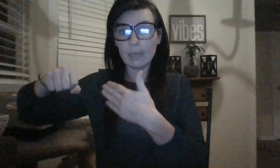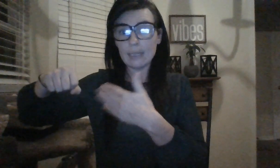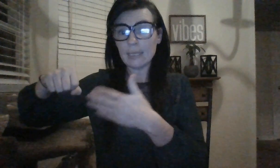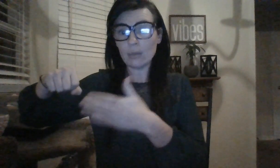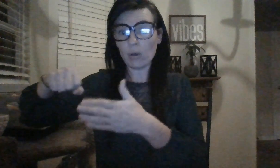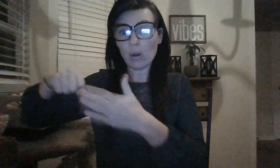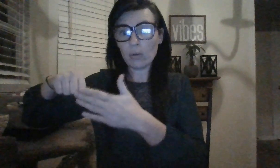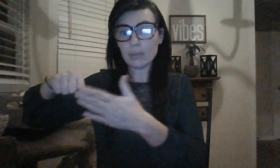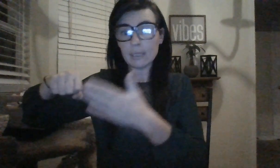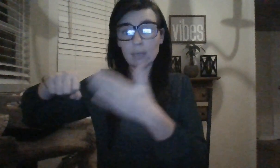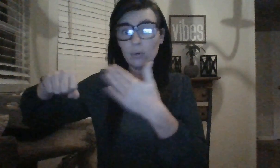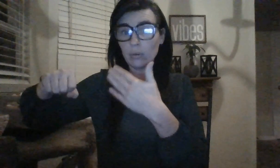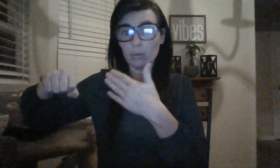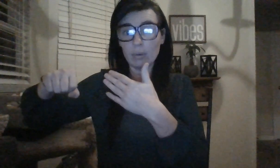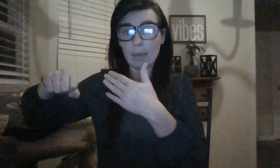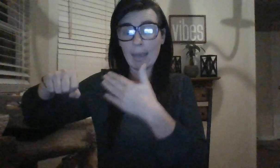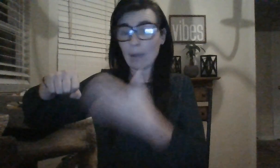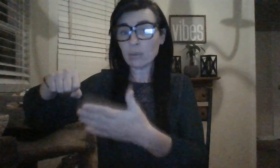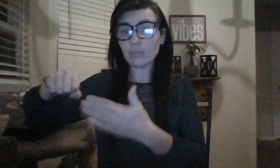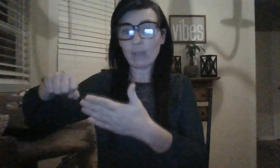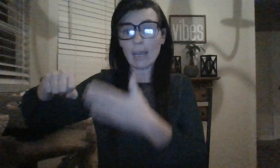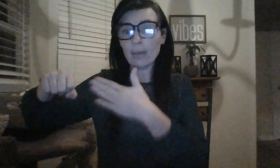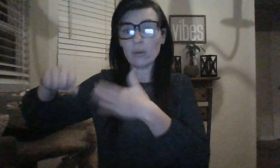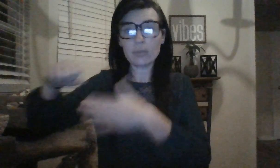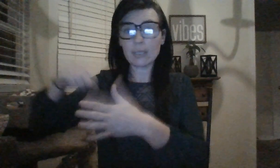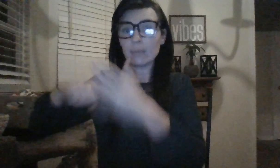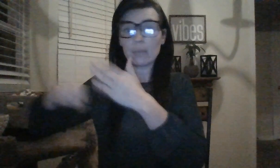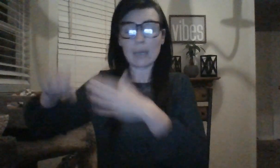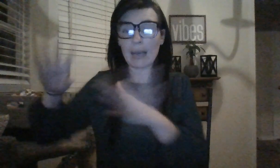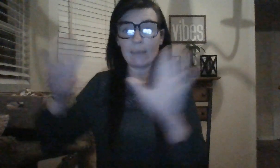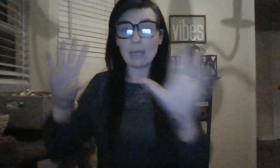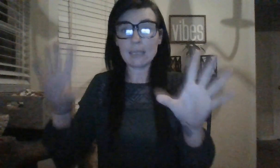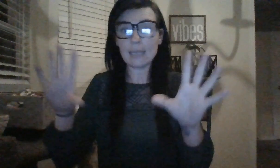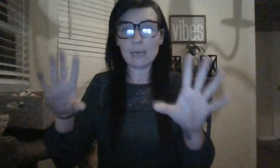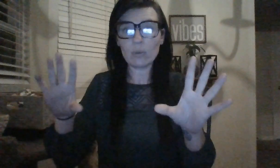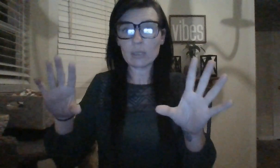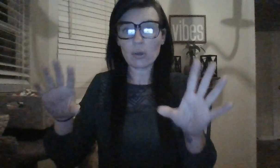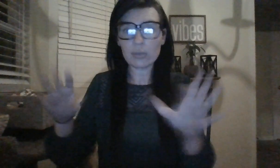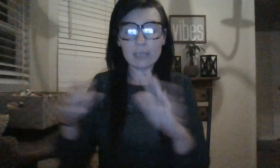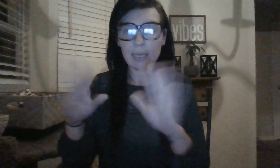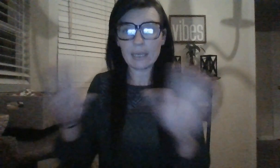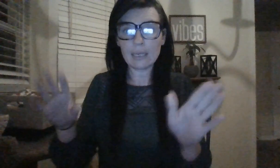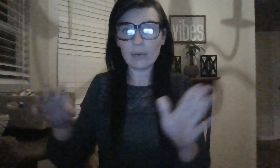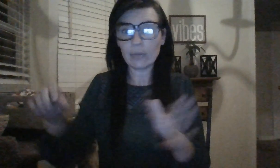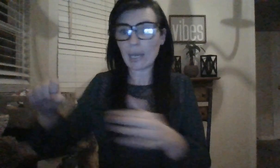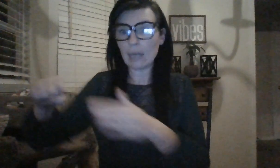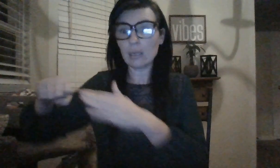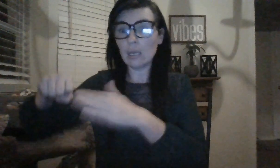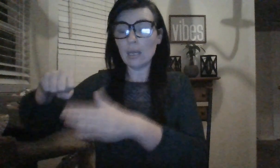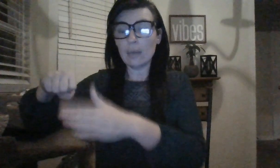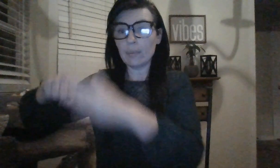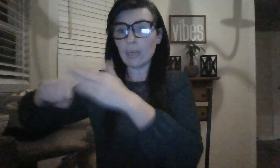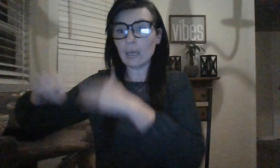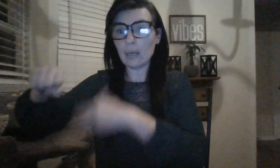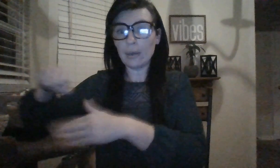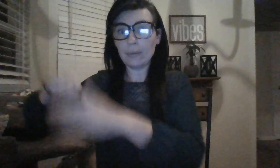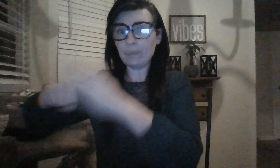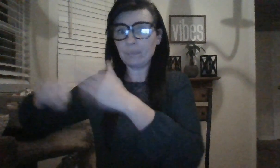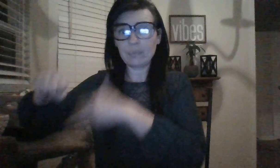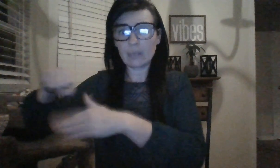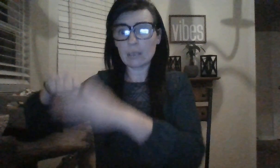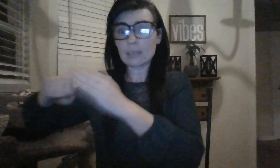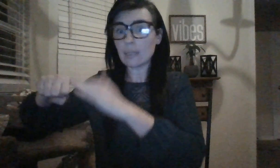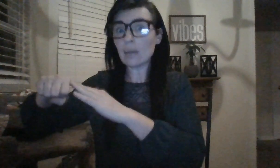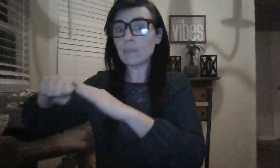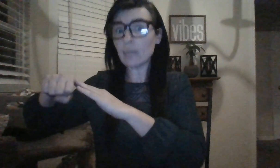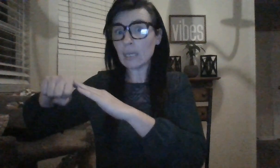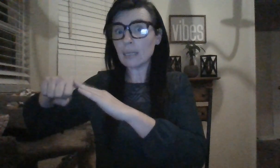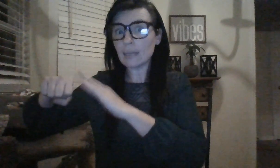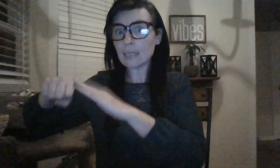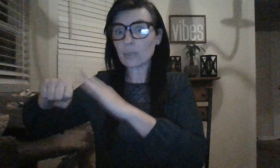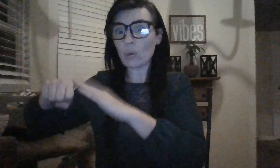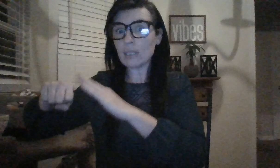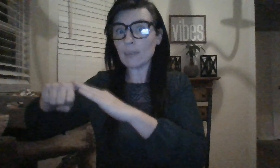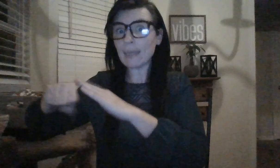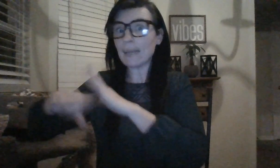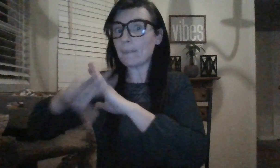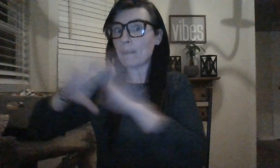It's either arson or house fire or something. I'm not saying it was arson. I didn't hear that. But something that's going to make it